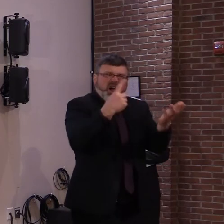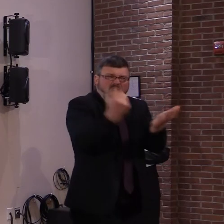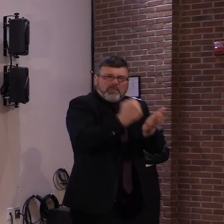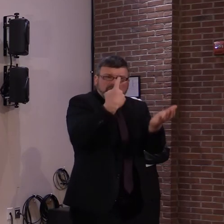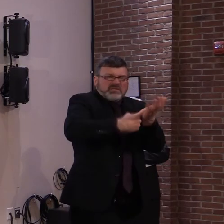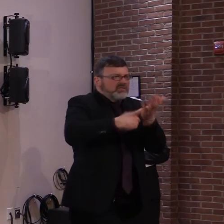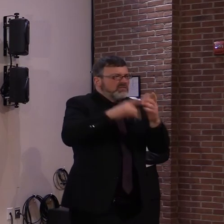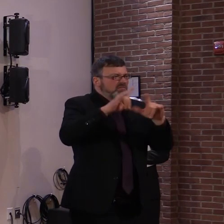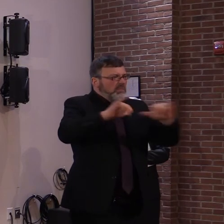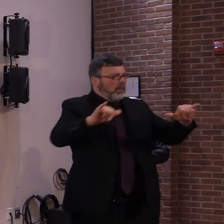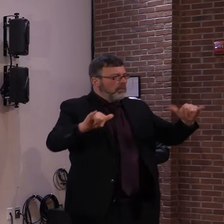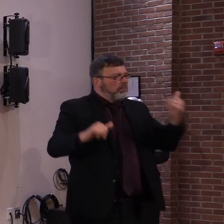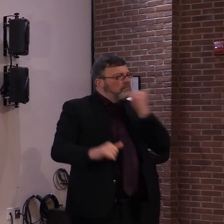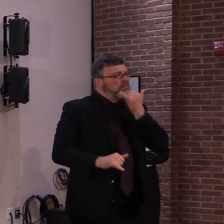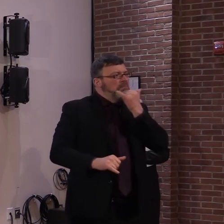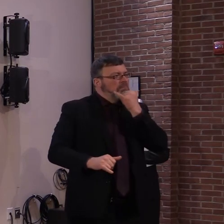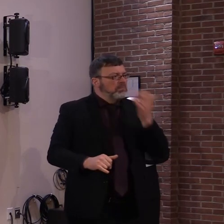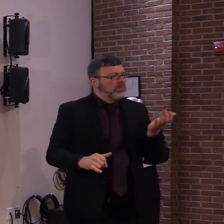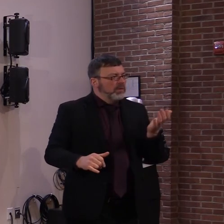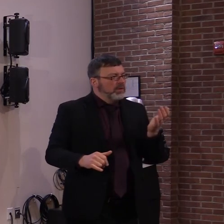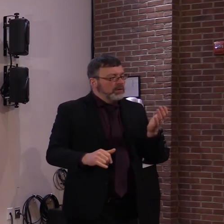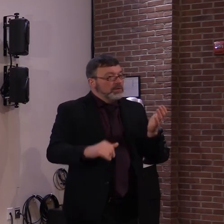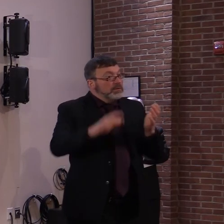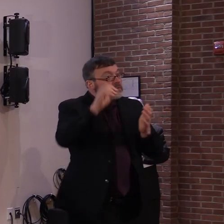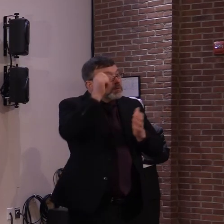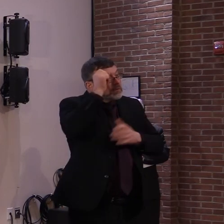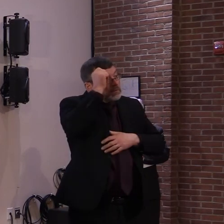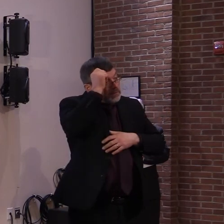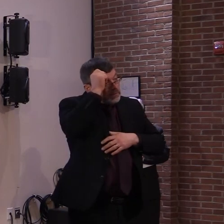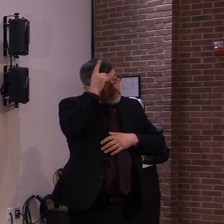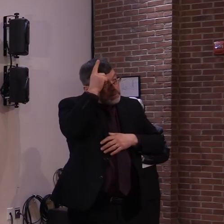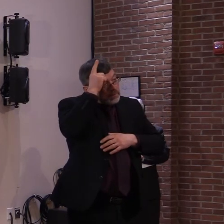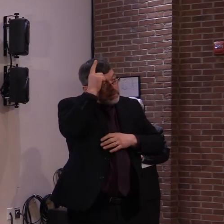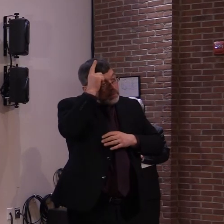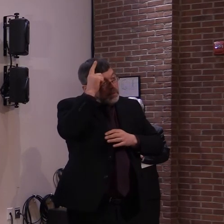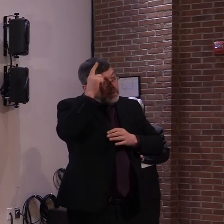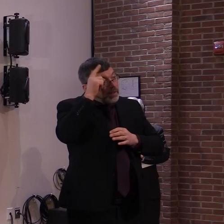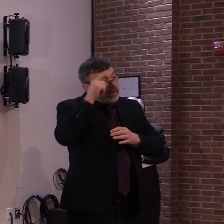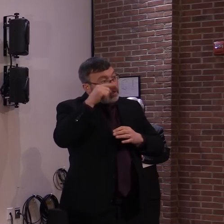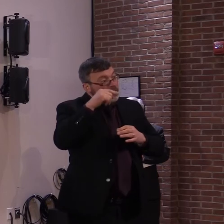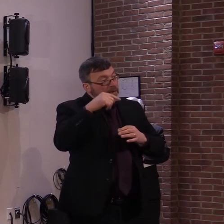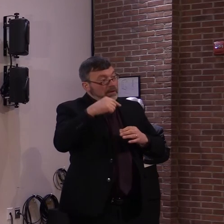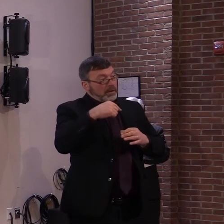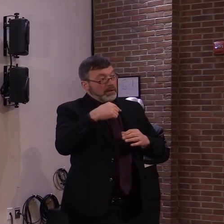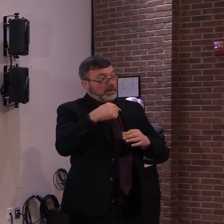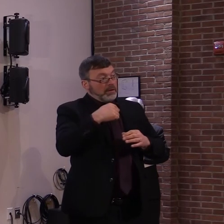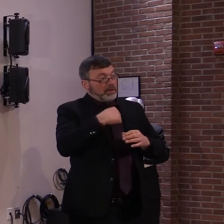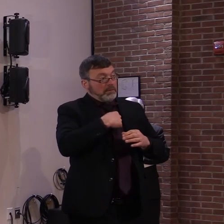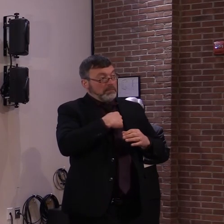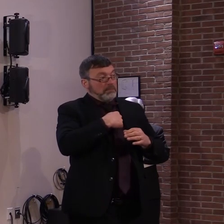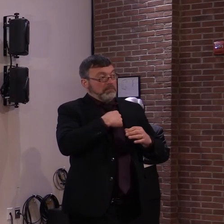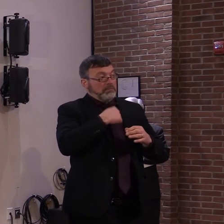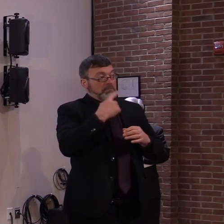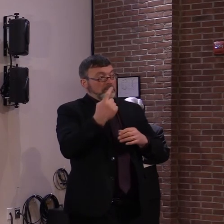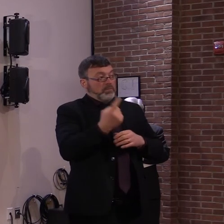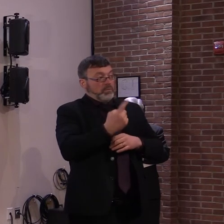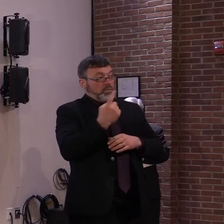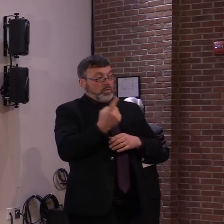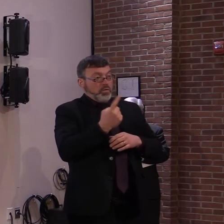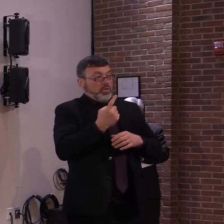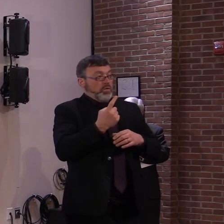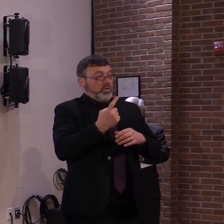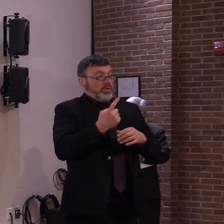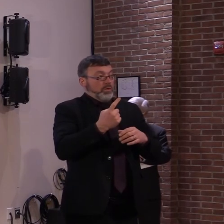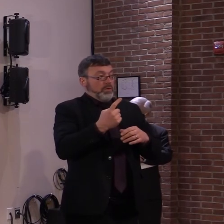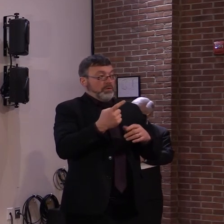point from earlier in the press conference, because I've already received a text, and I already understand that there are phone calls coming